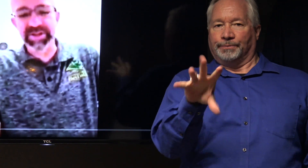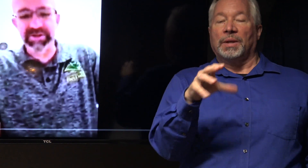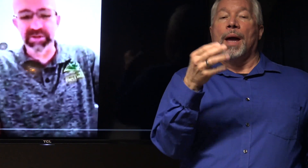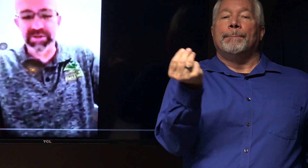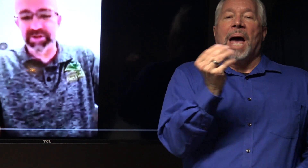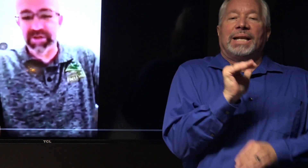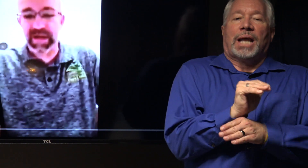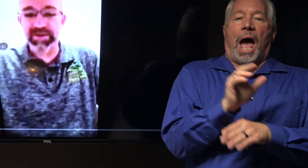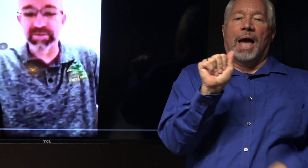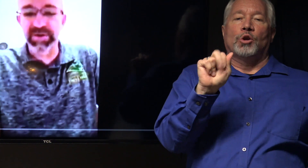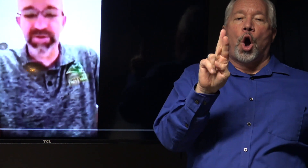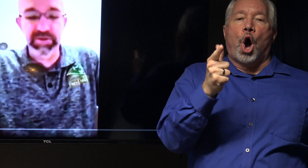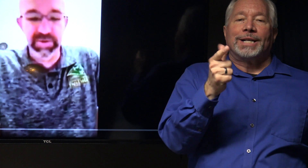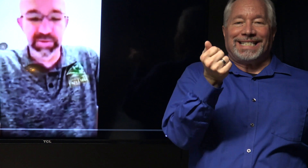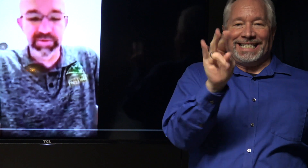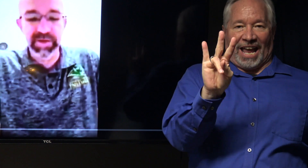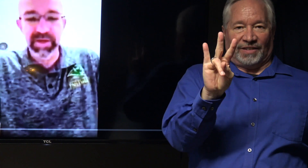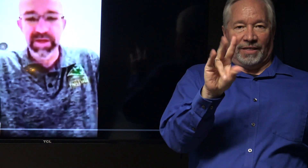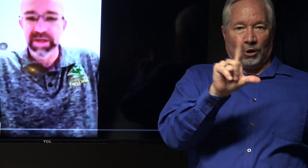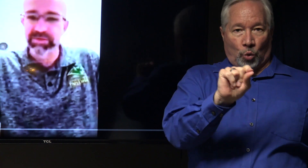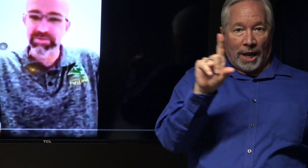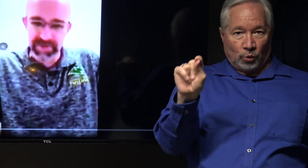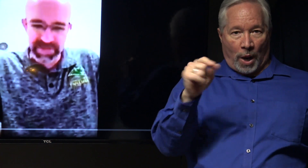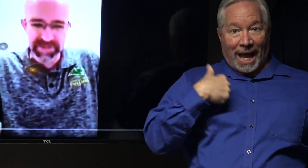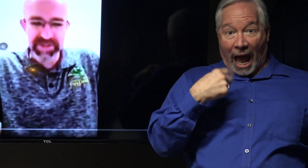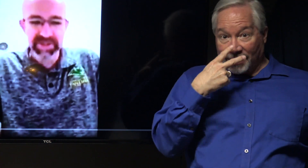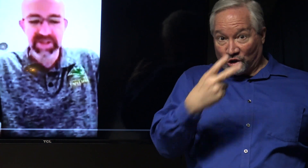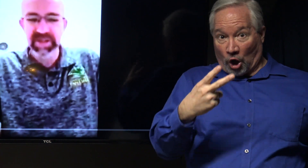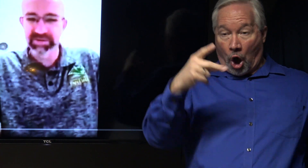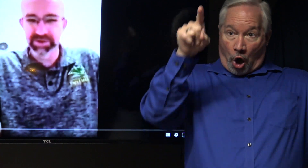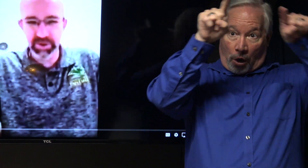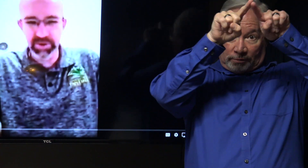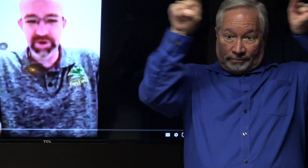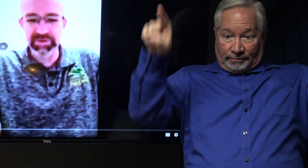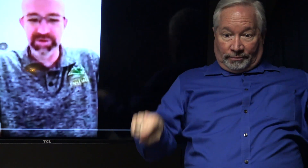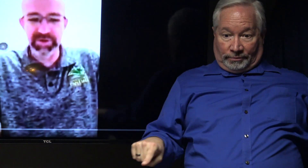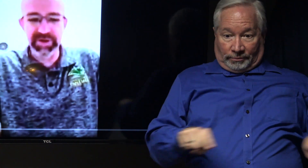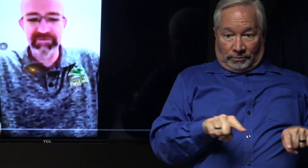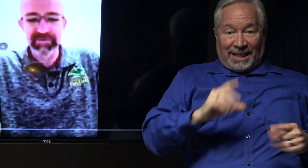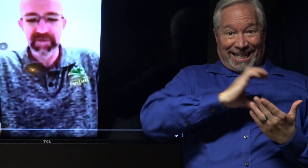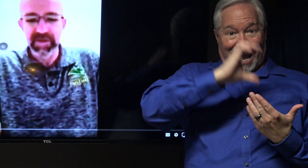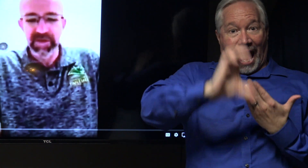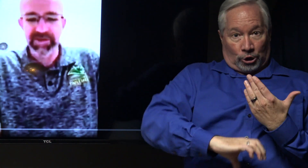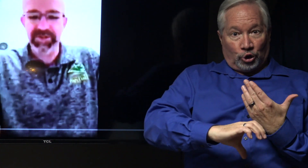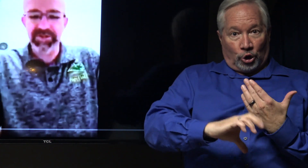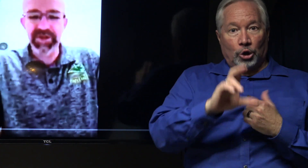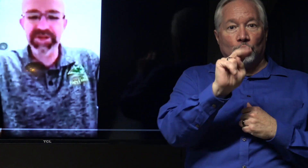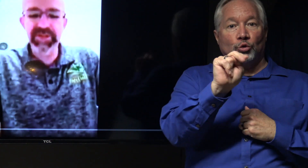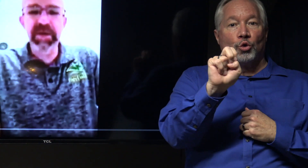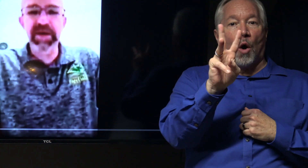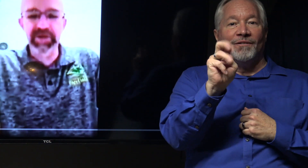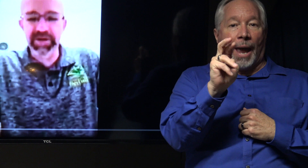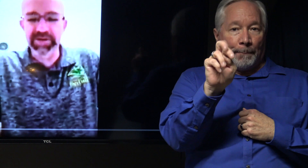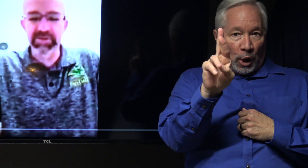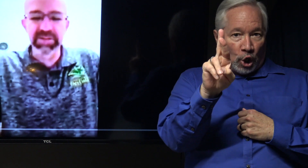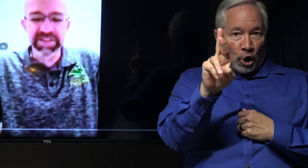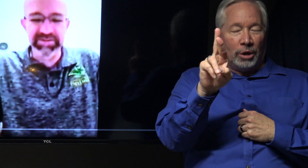I dreamt I saw a calendar month in November. It was bent, it was torn, it was dirty. I saw trees in the background that were